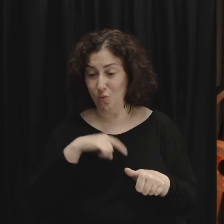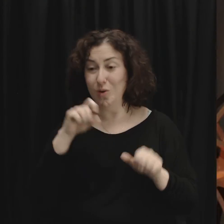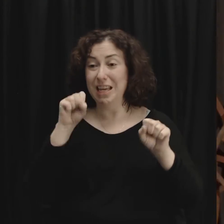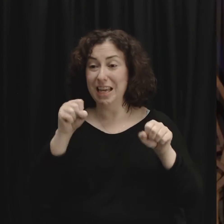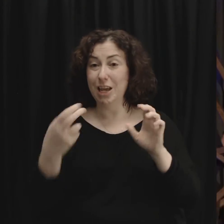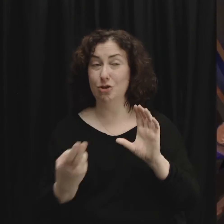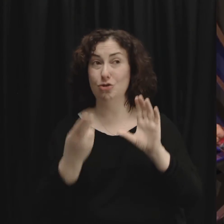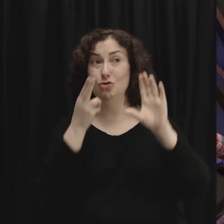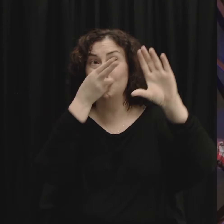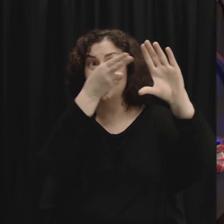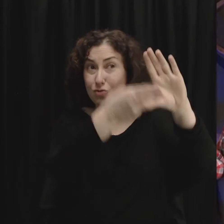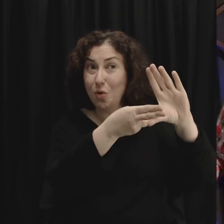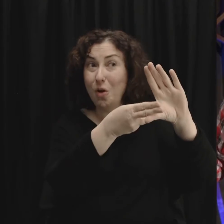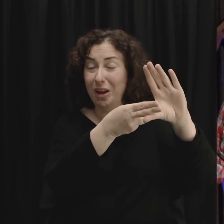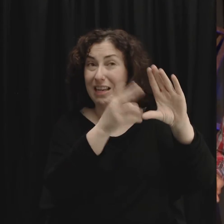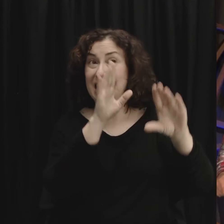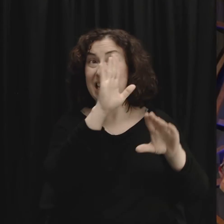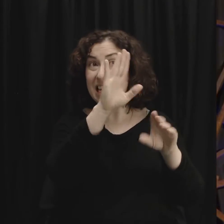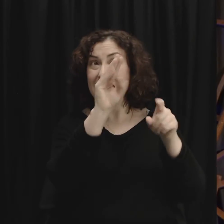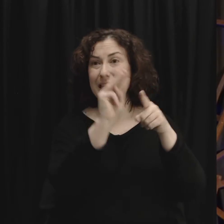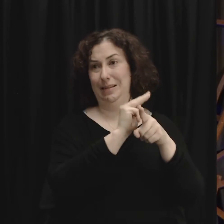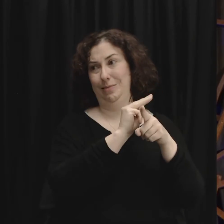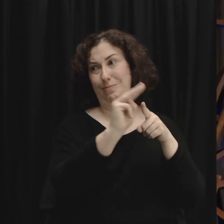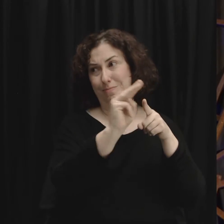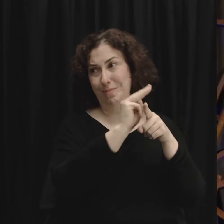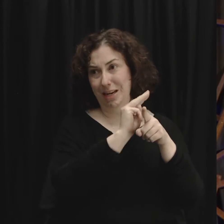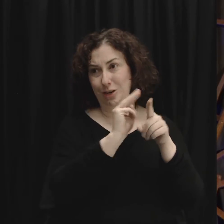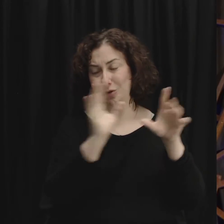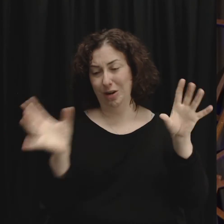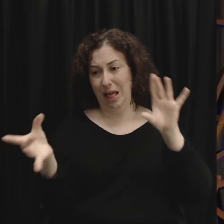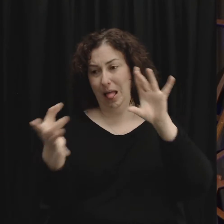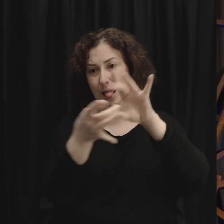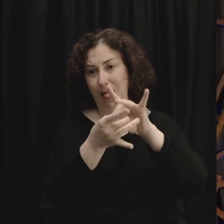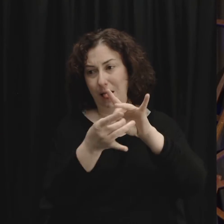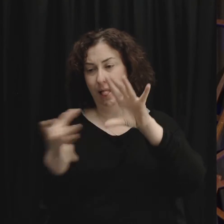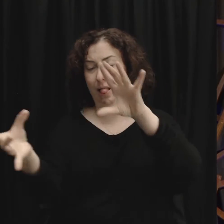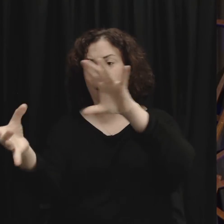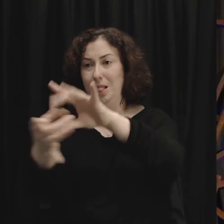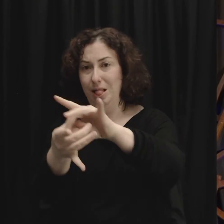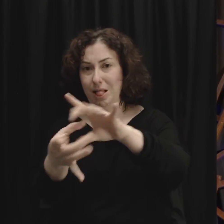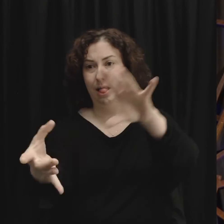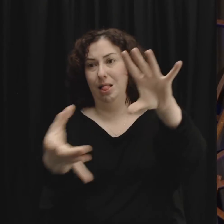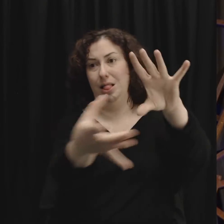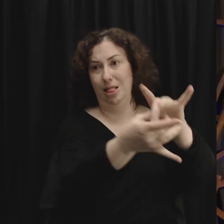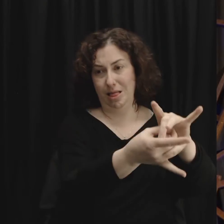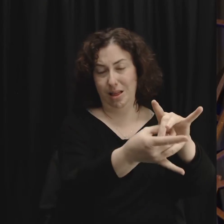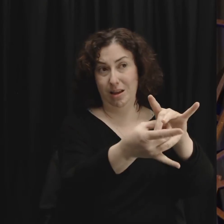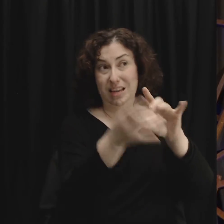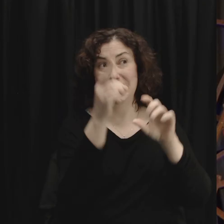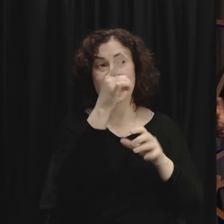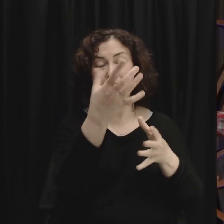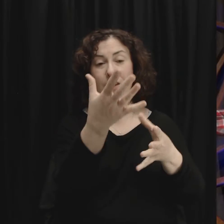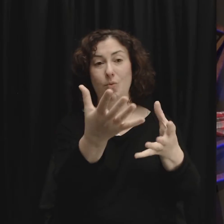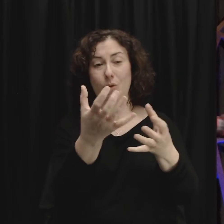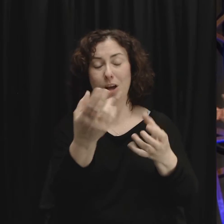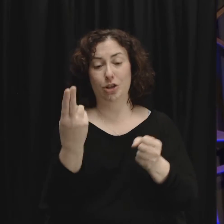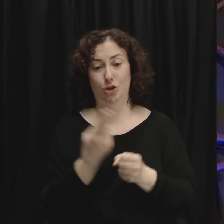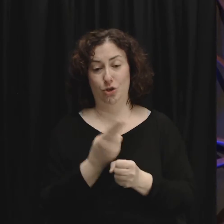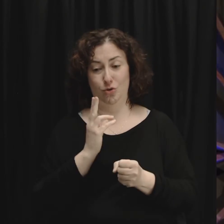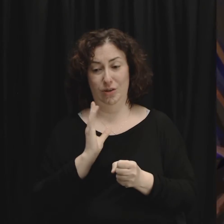in my ministry of reconciliation I want to use your life not only to make peace with other people I